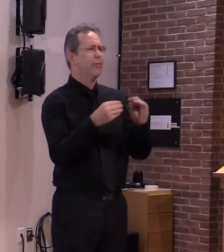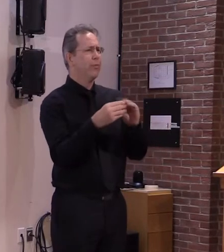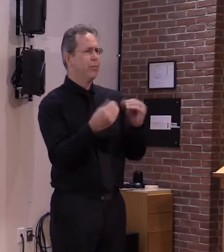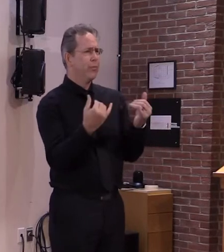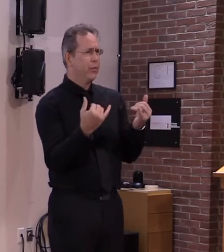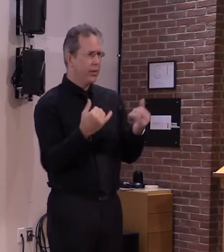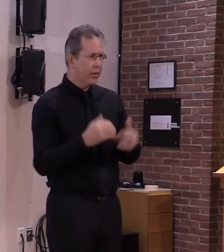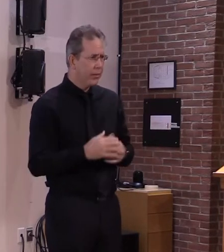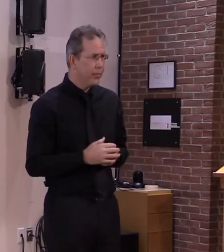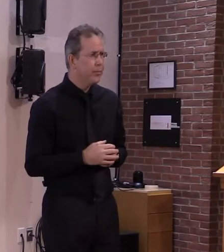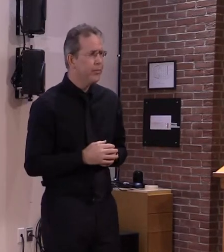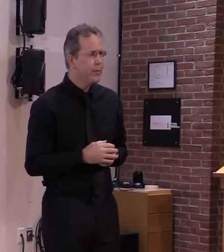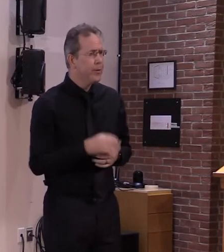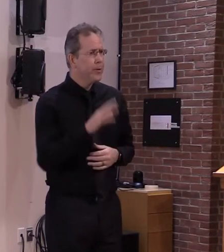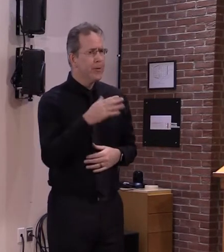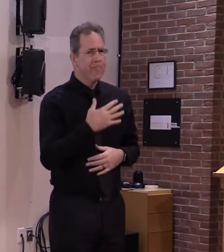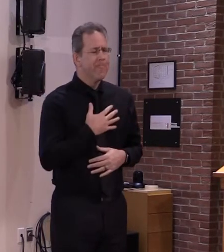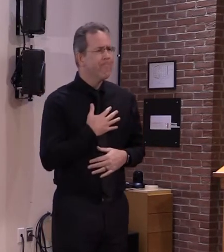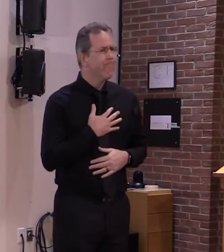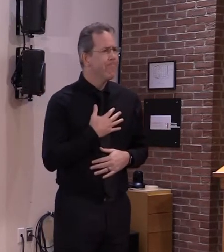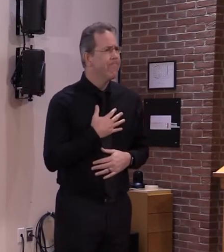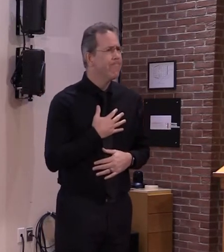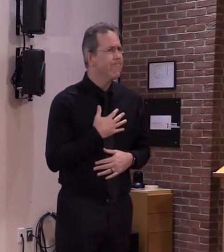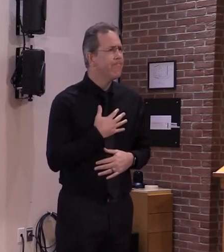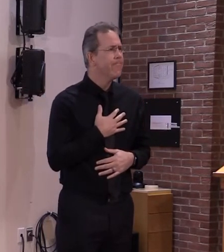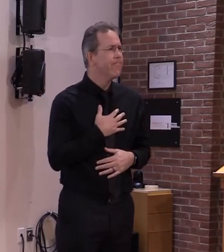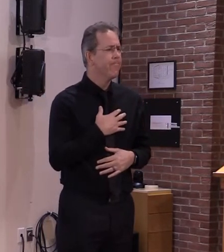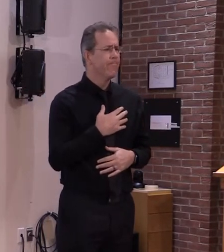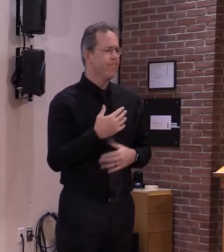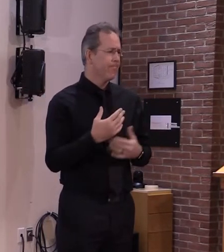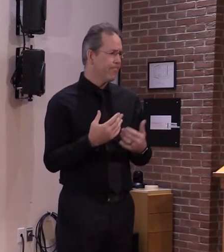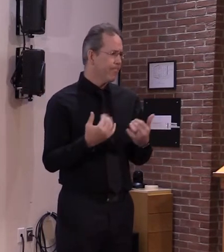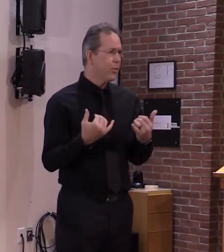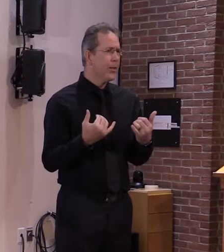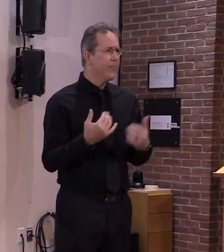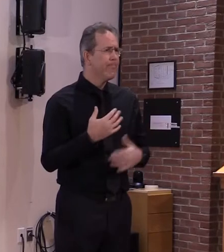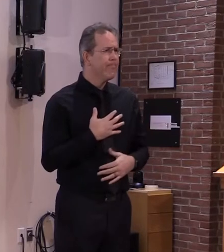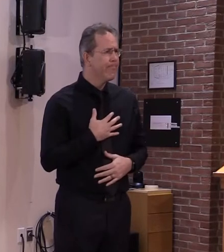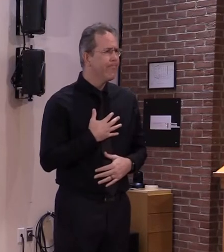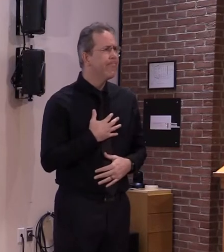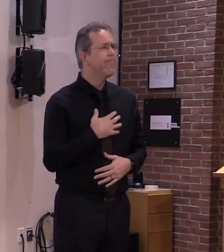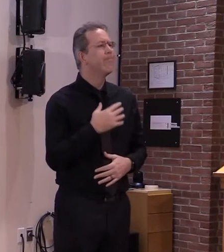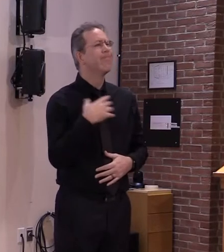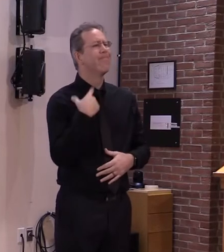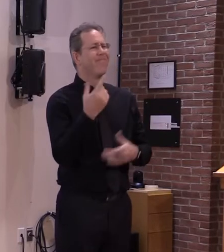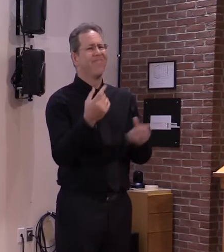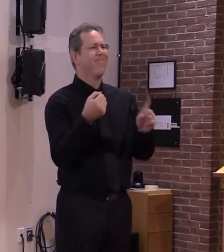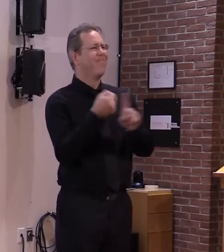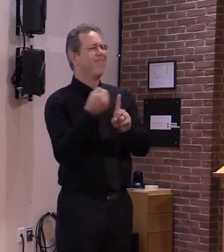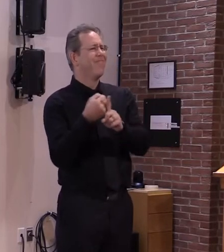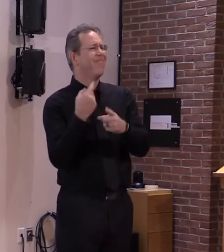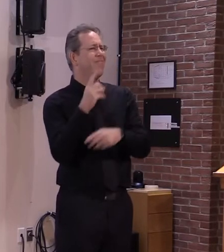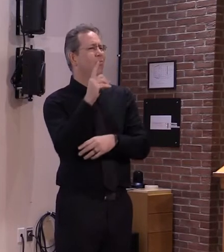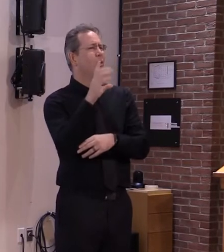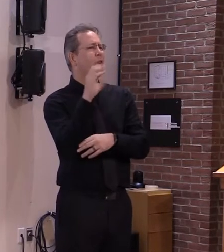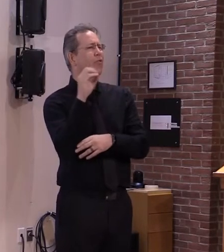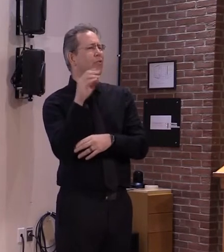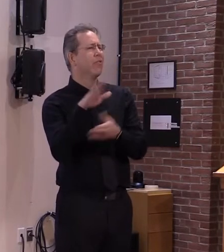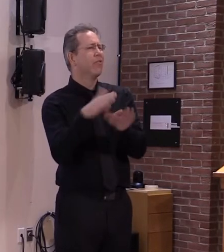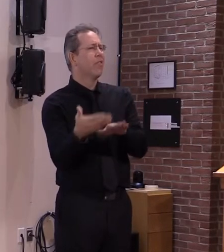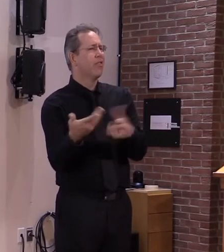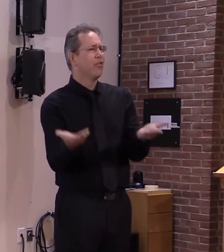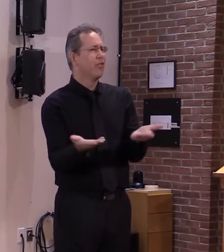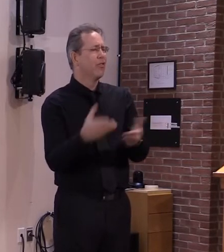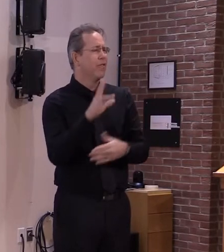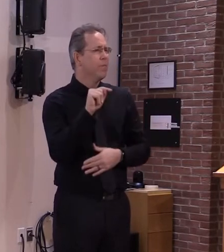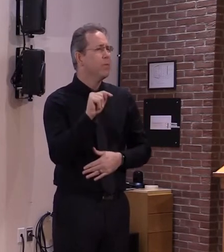grim milestone unfortunately we've reached 100 deaths in Vermont as well as 300,000 in the U